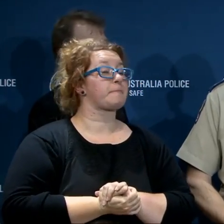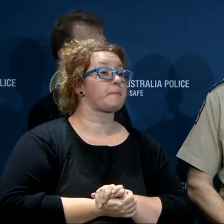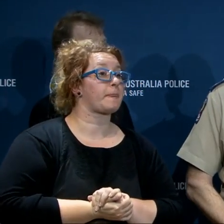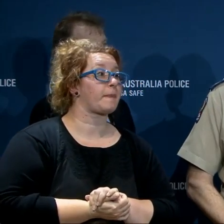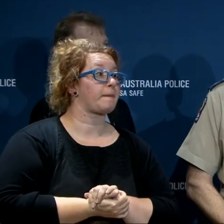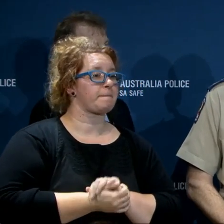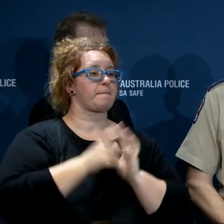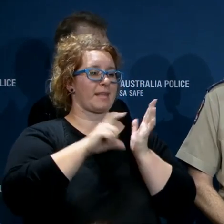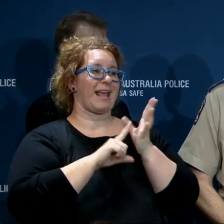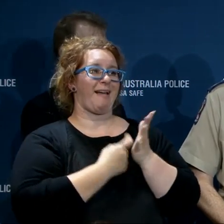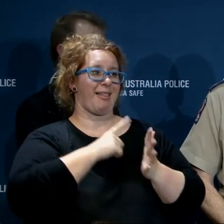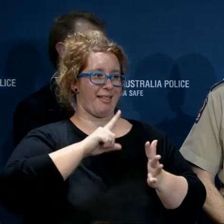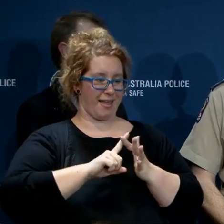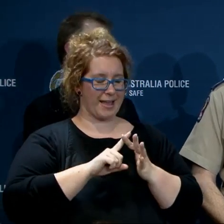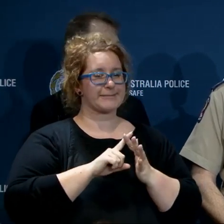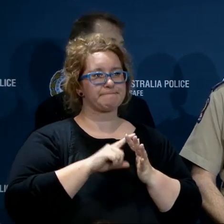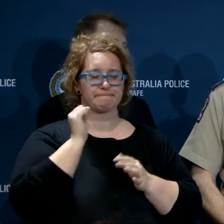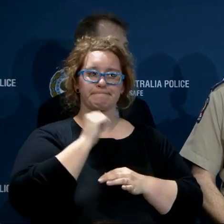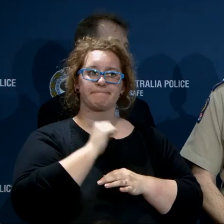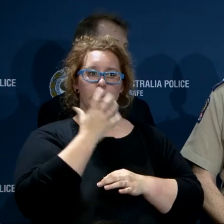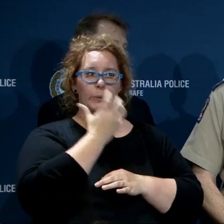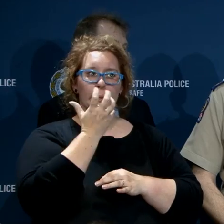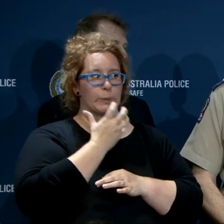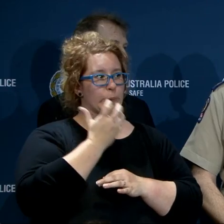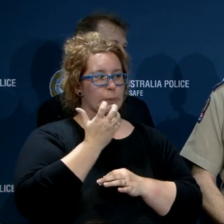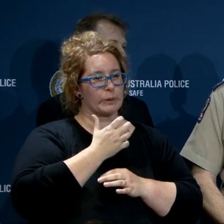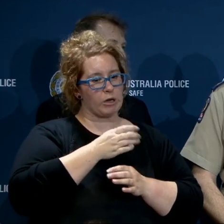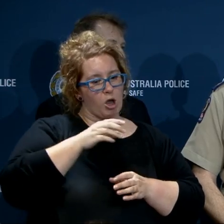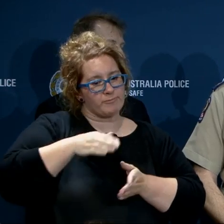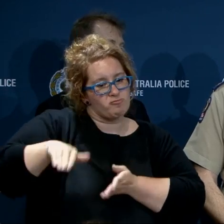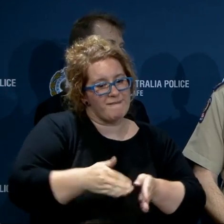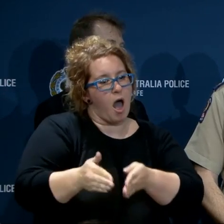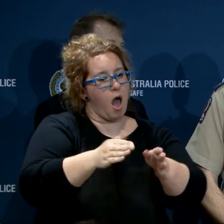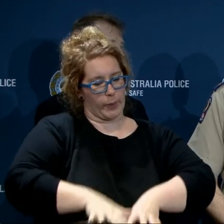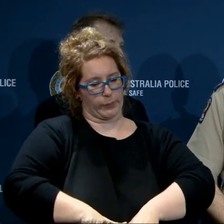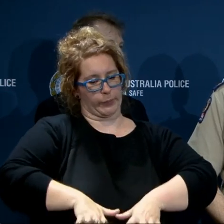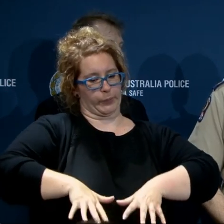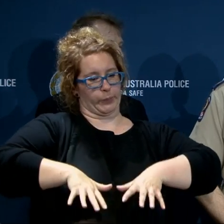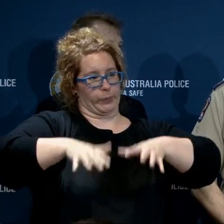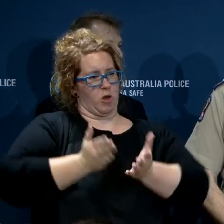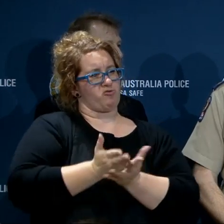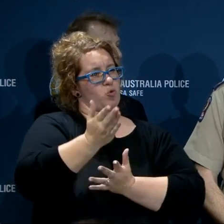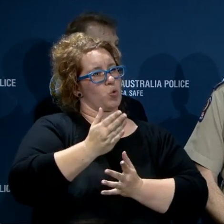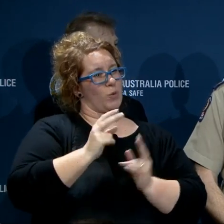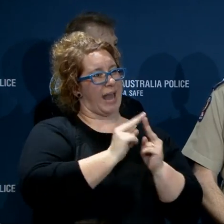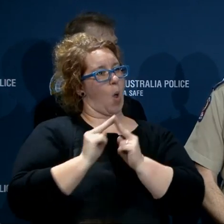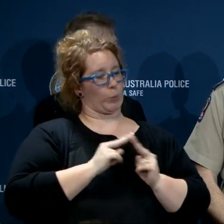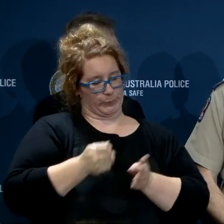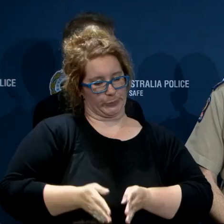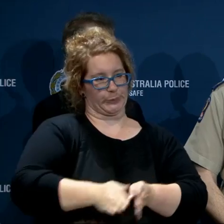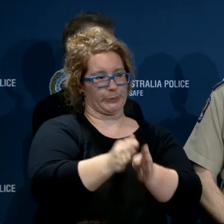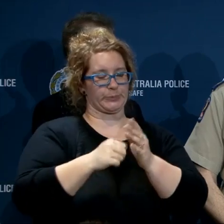So Clare has experienced a significant rise in the river system that runs through that town. A number of the